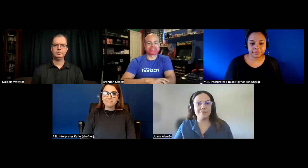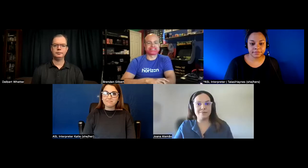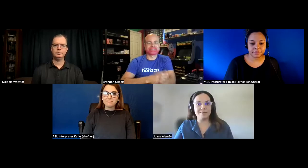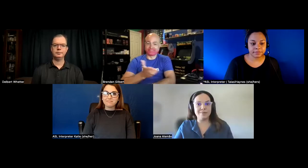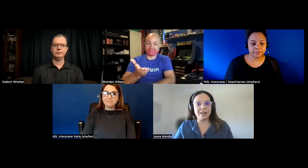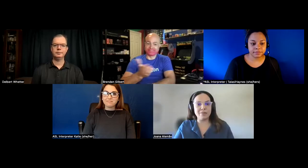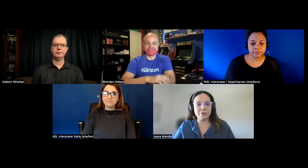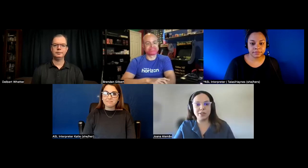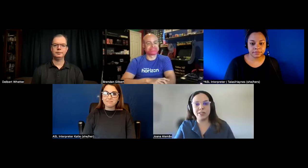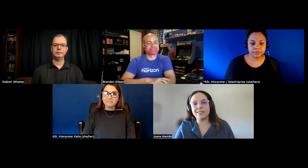hi everyone